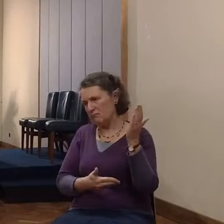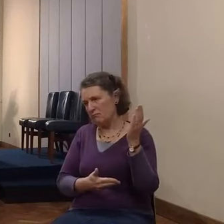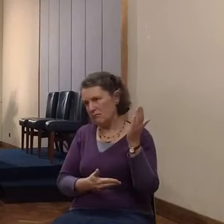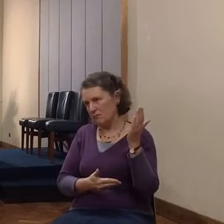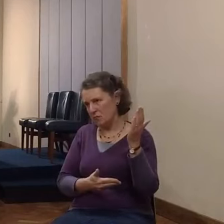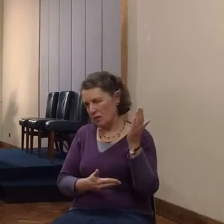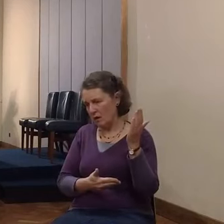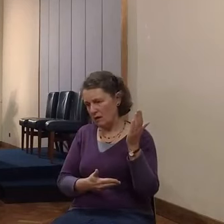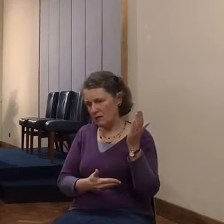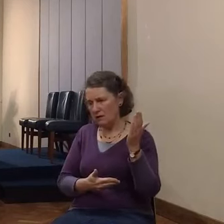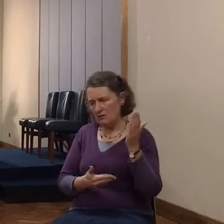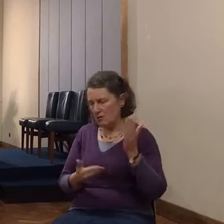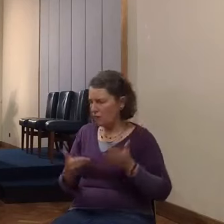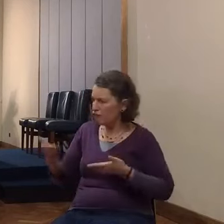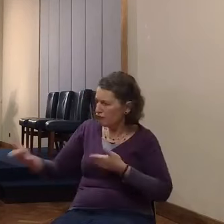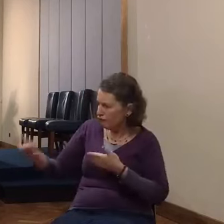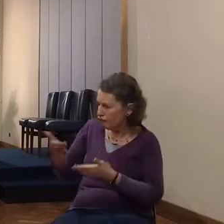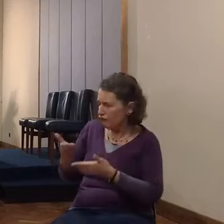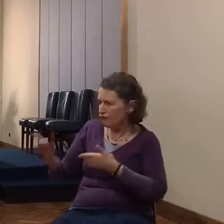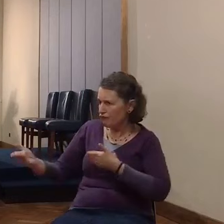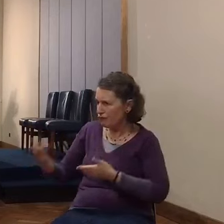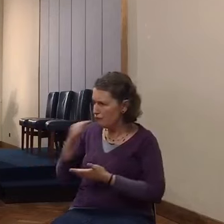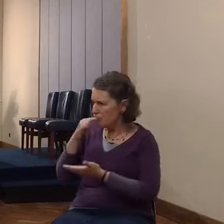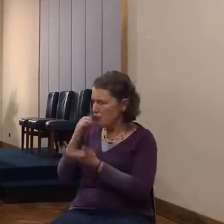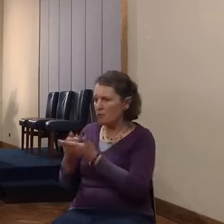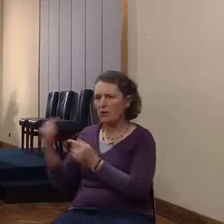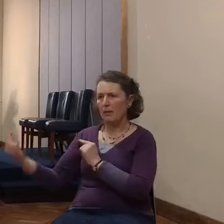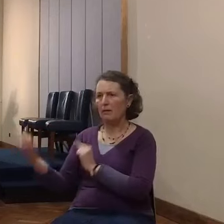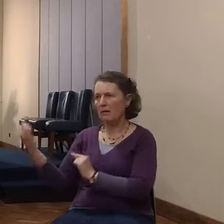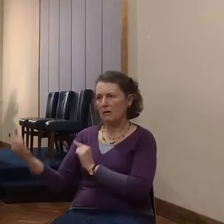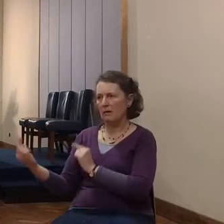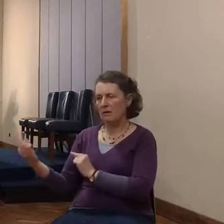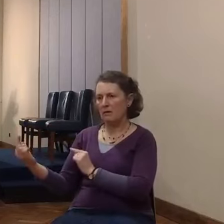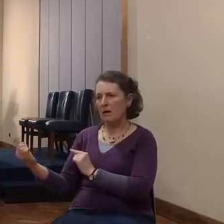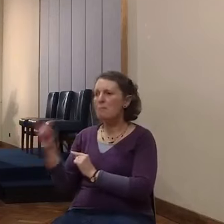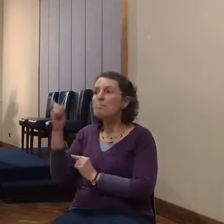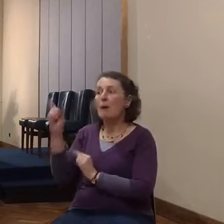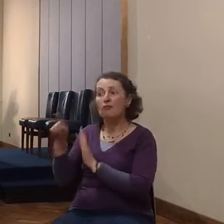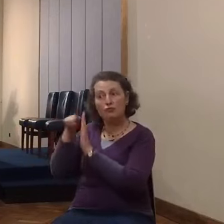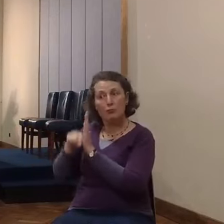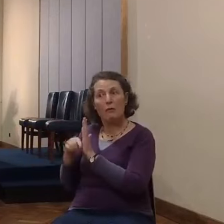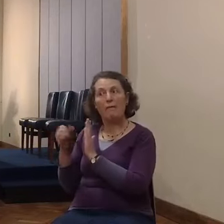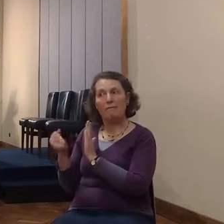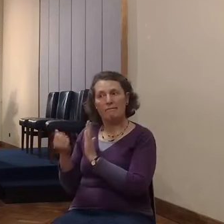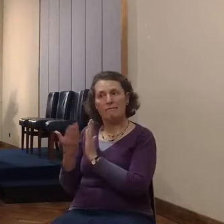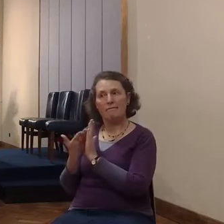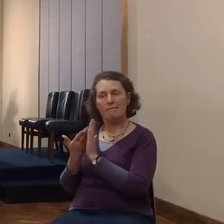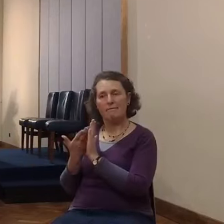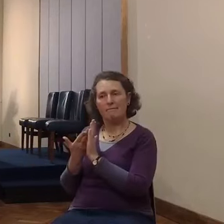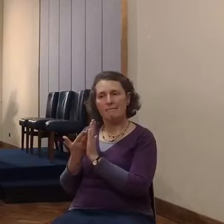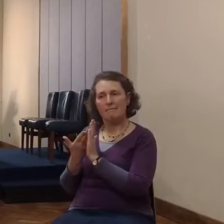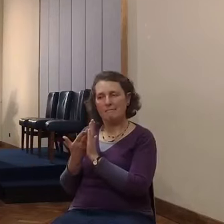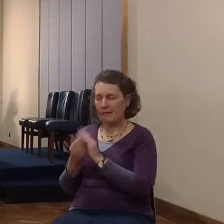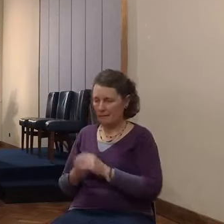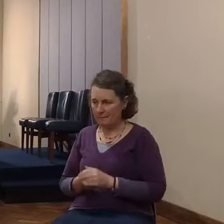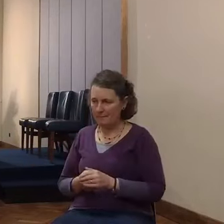of the hedge between them all. But there's a condition. And faith always has